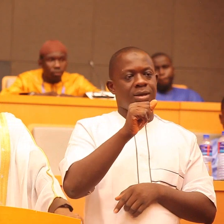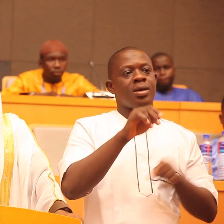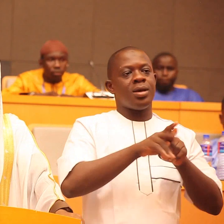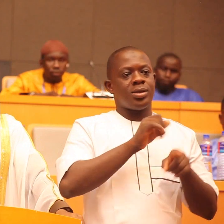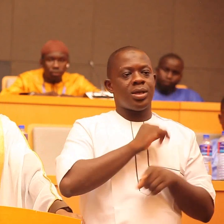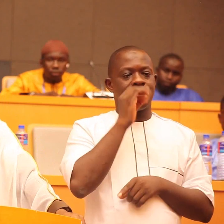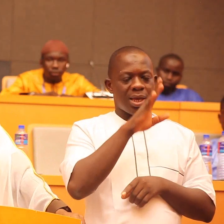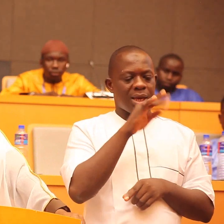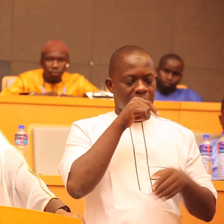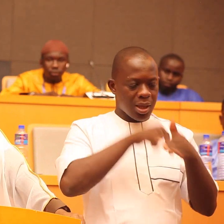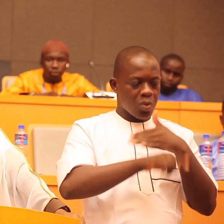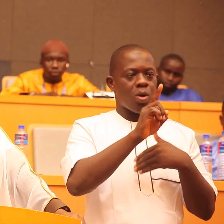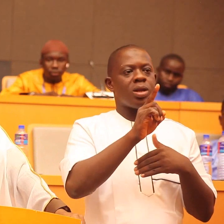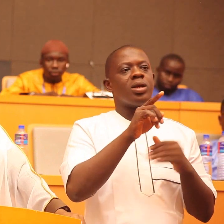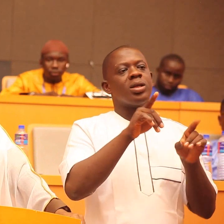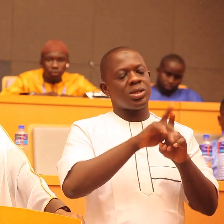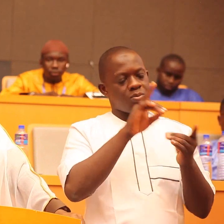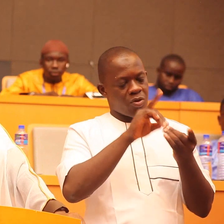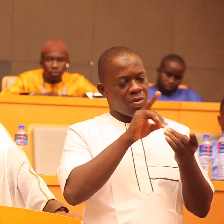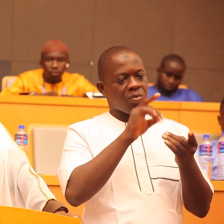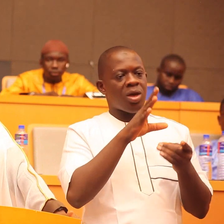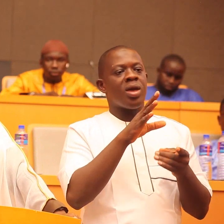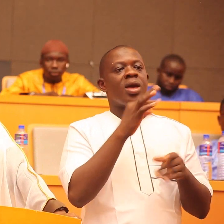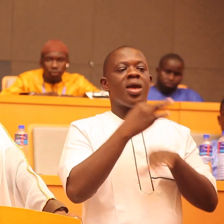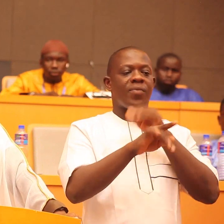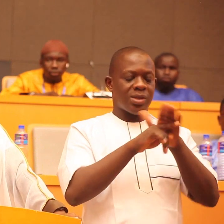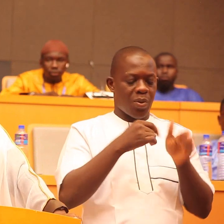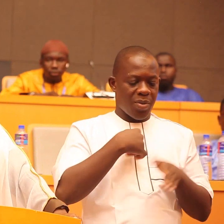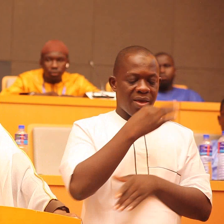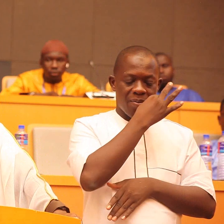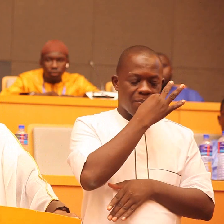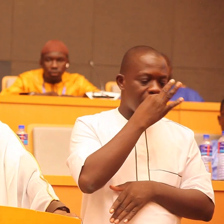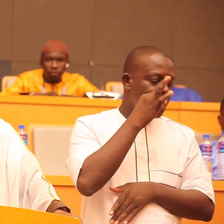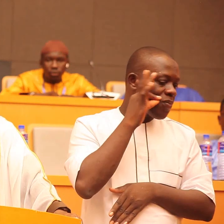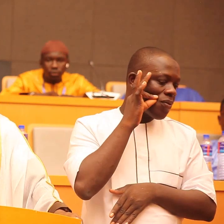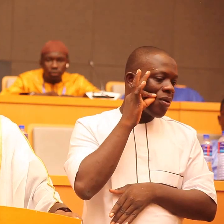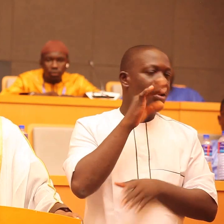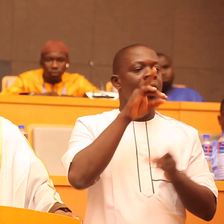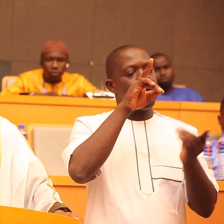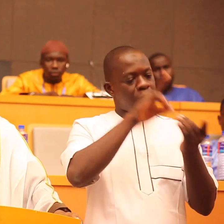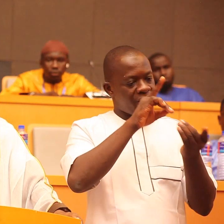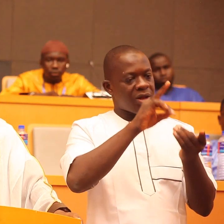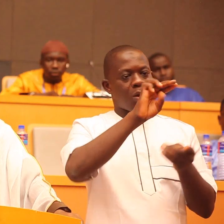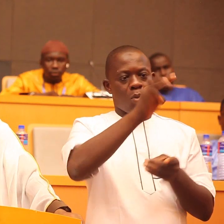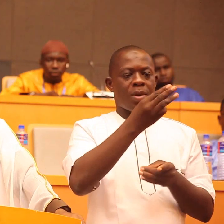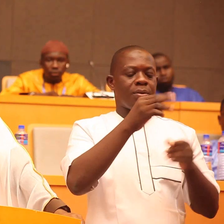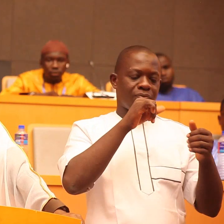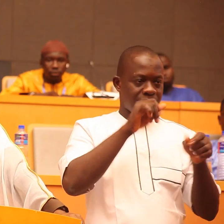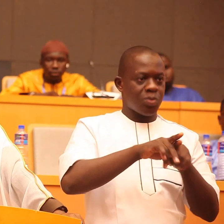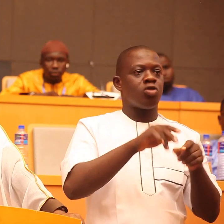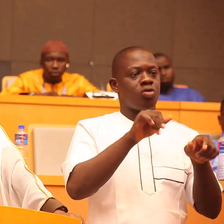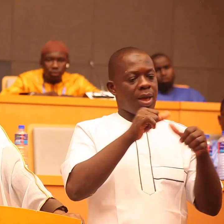said this in one hadith even if I'm fasting Rasulullah will kiss you